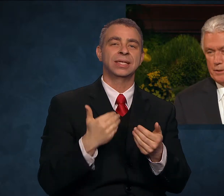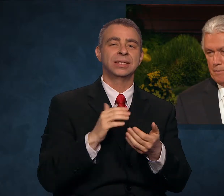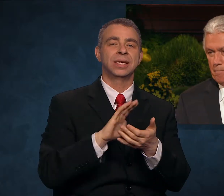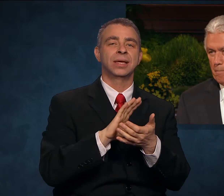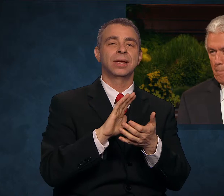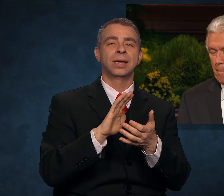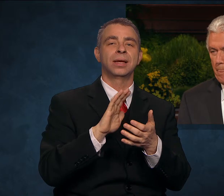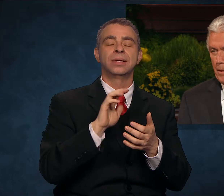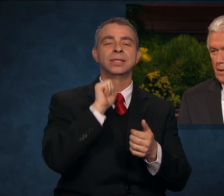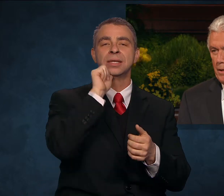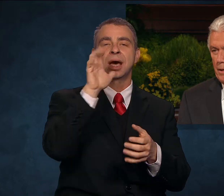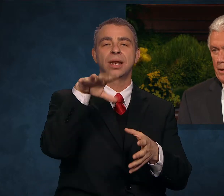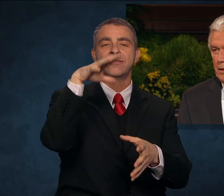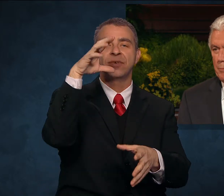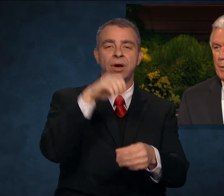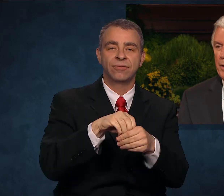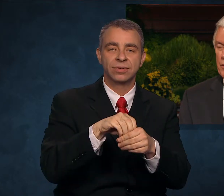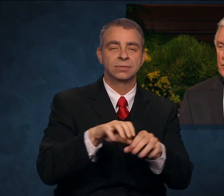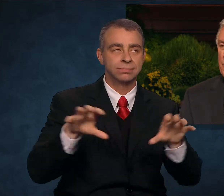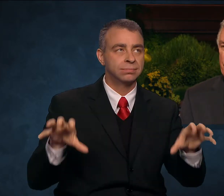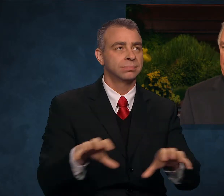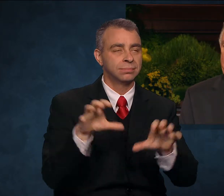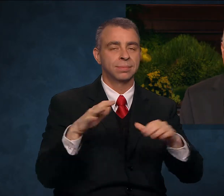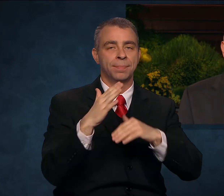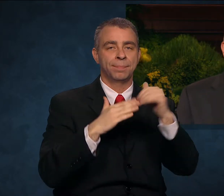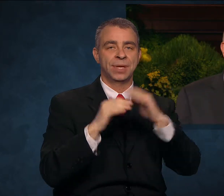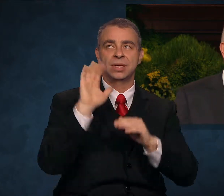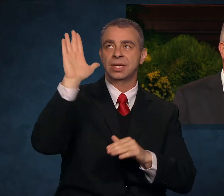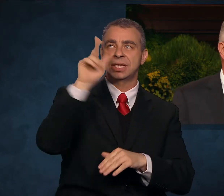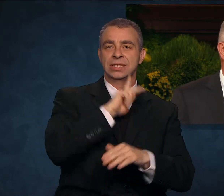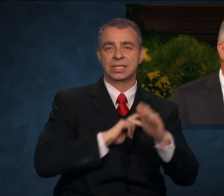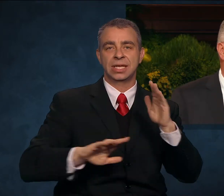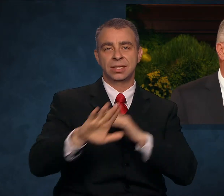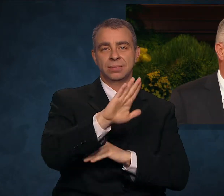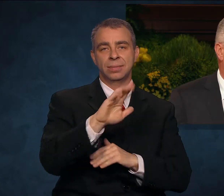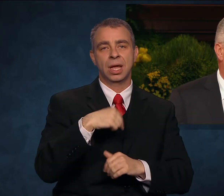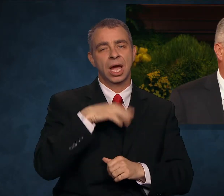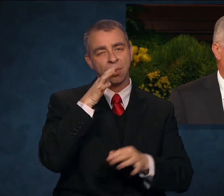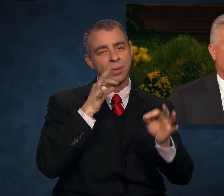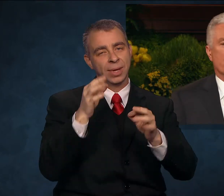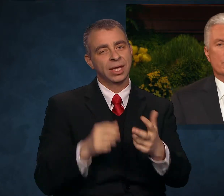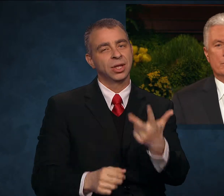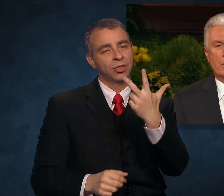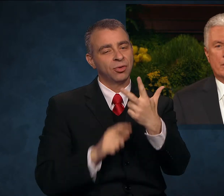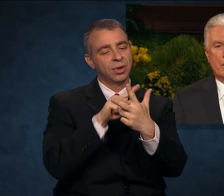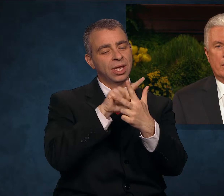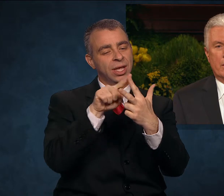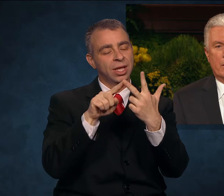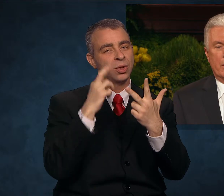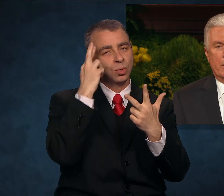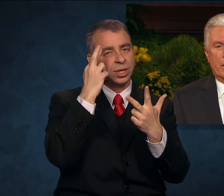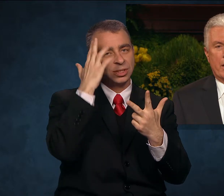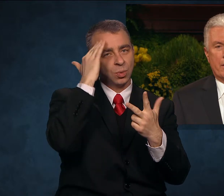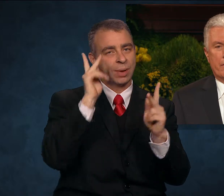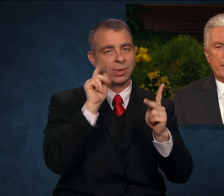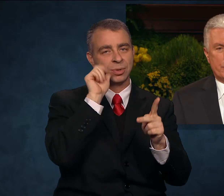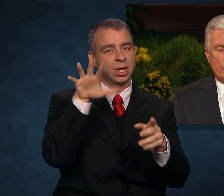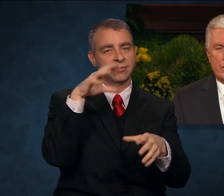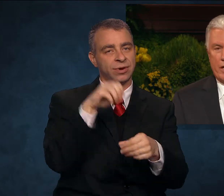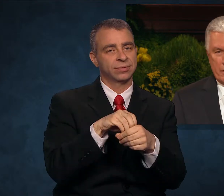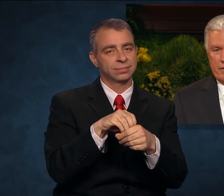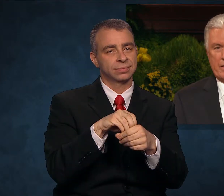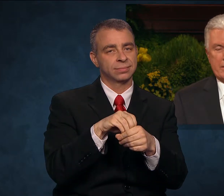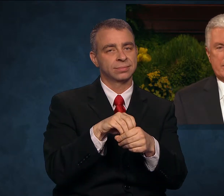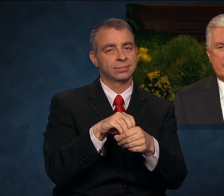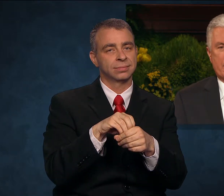God. Let me mention three major ones. As I do, I invite